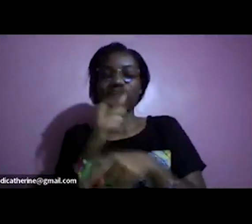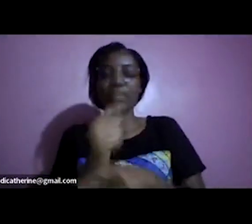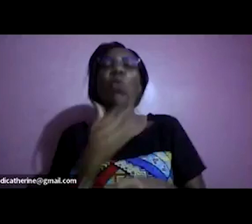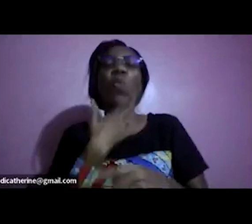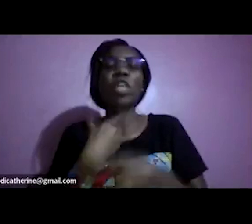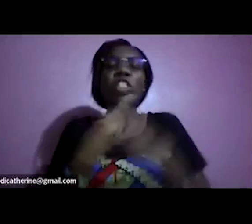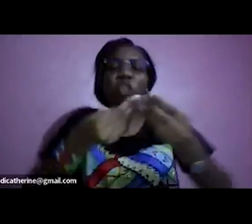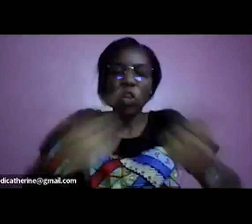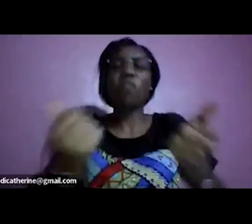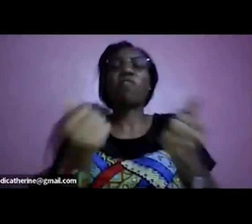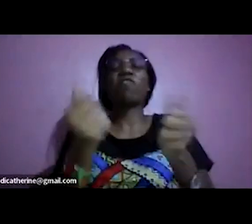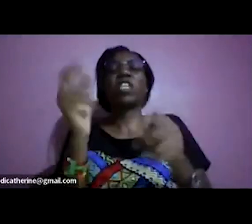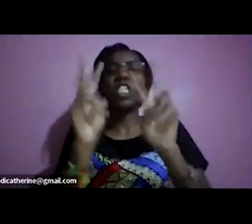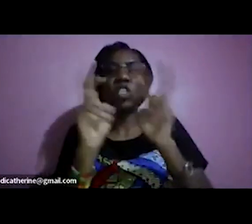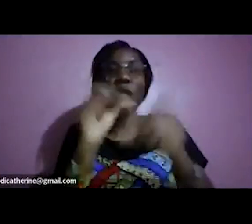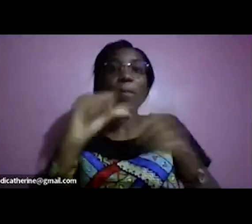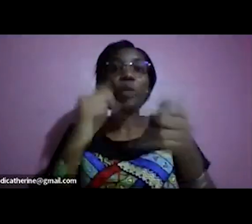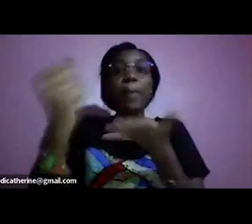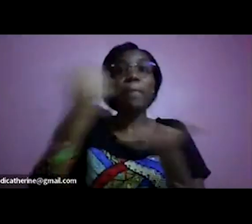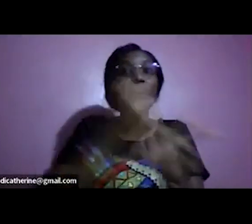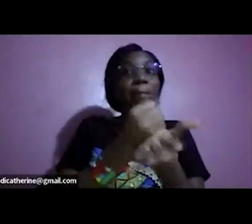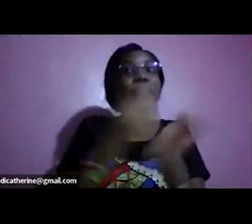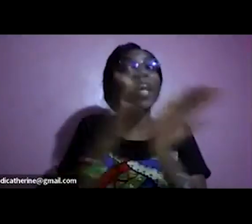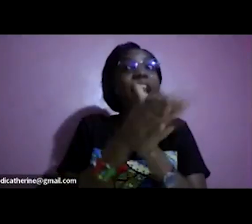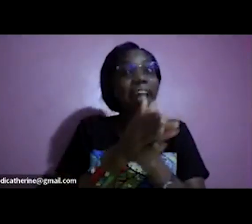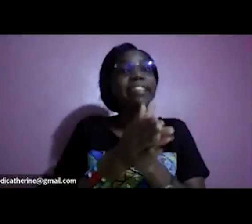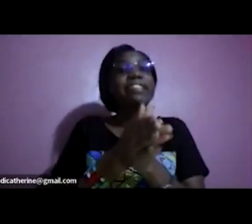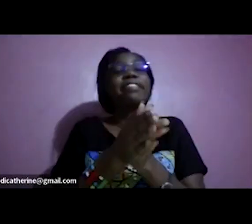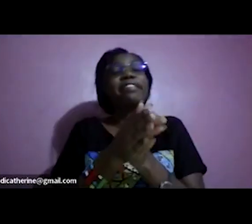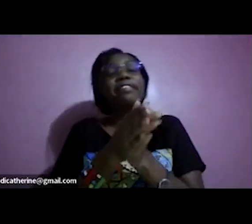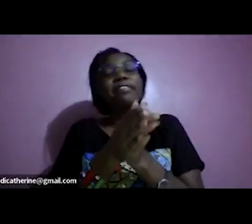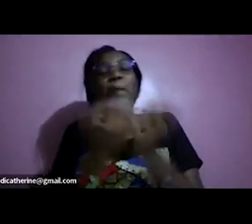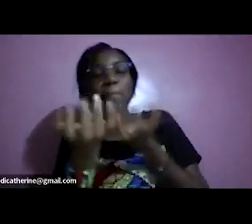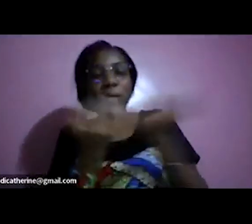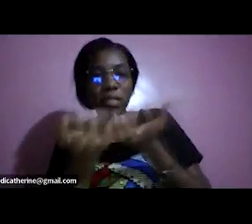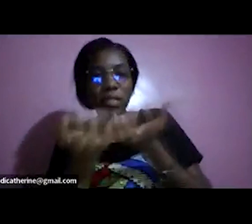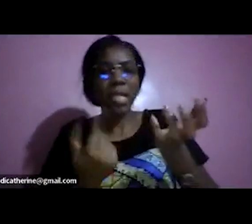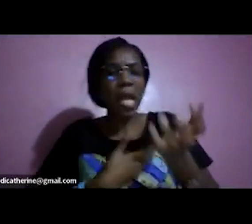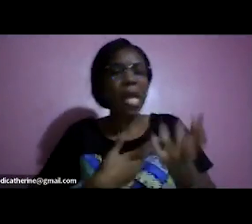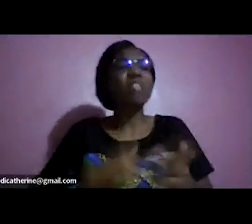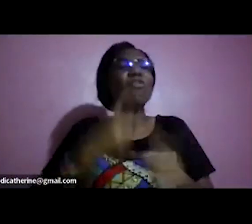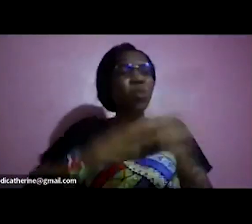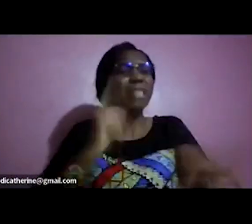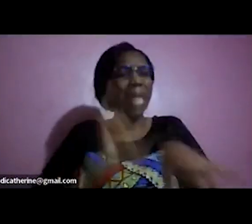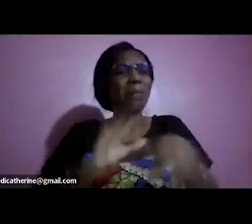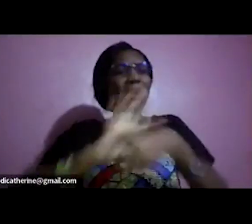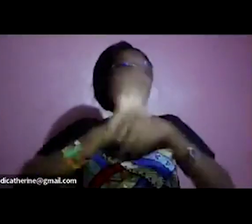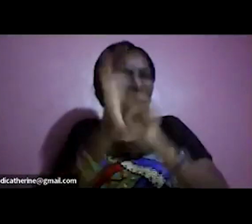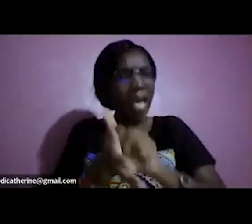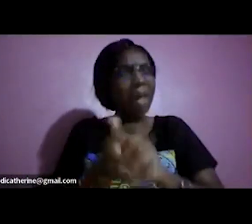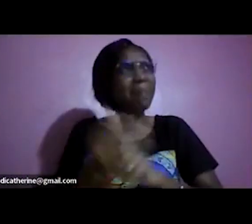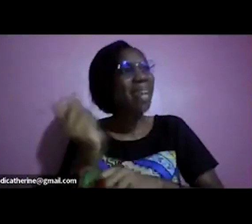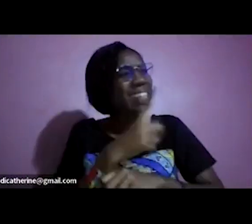in employment and entrepreneurship we have been doing this since uh covet time uh that is july